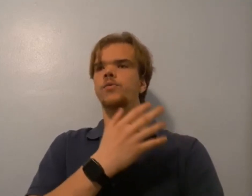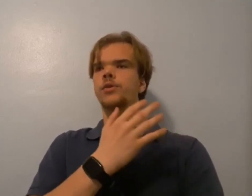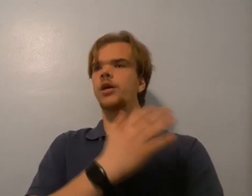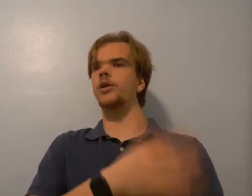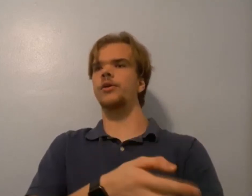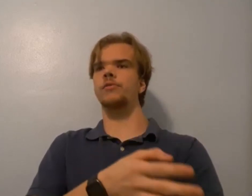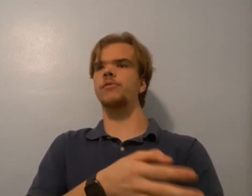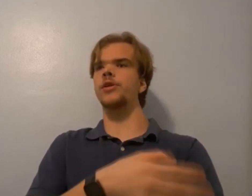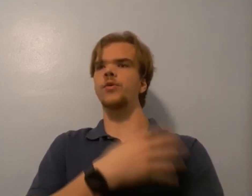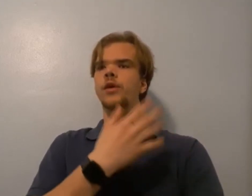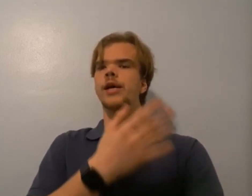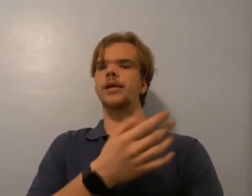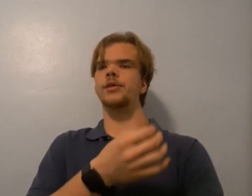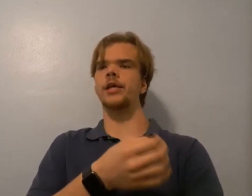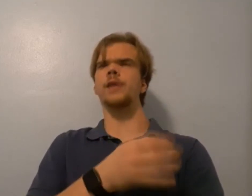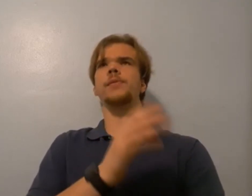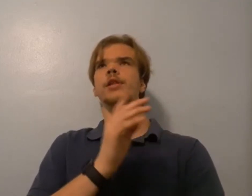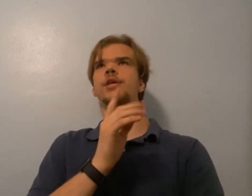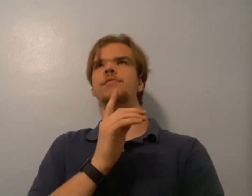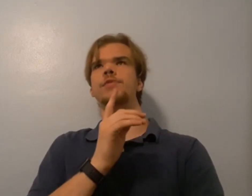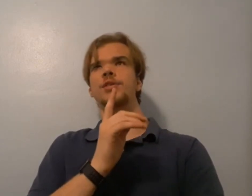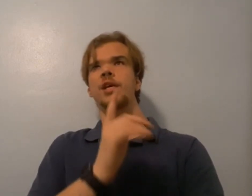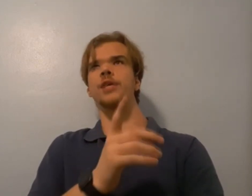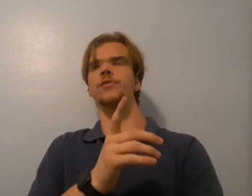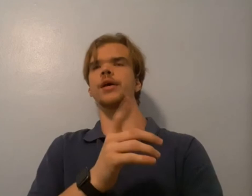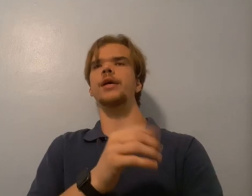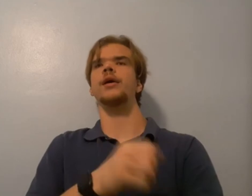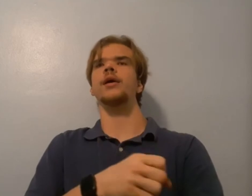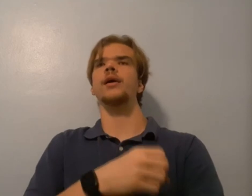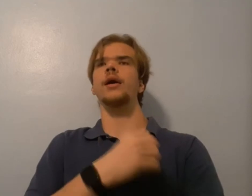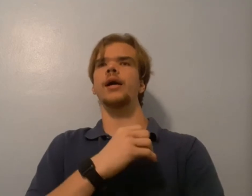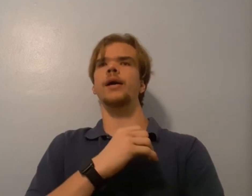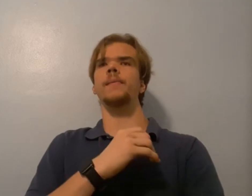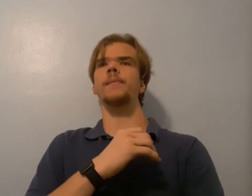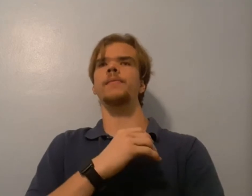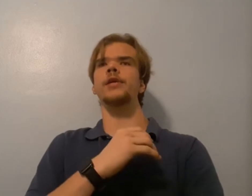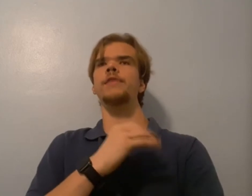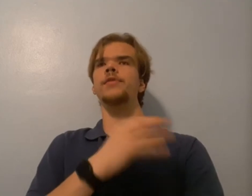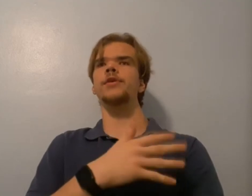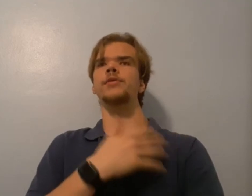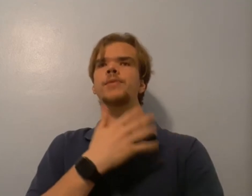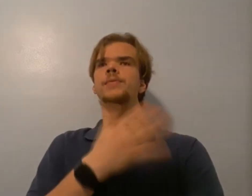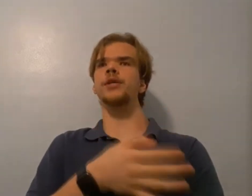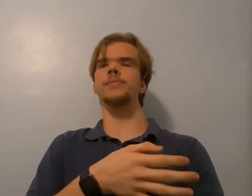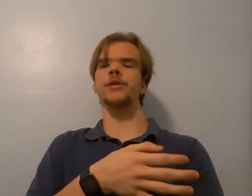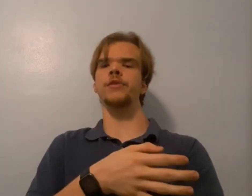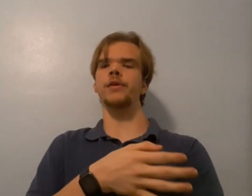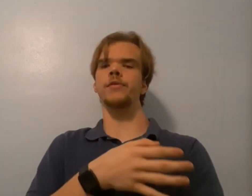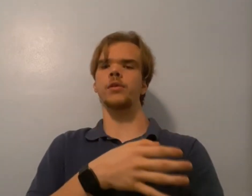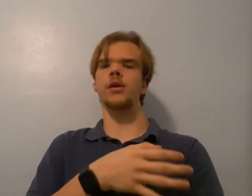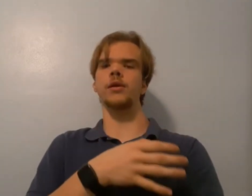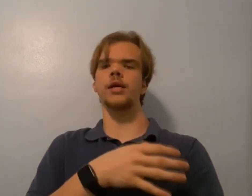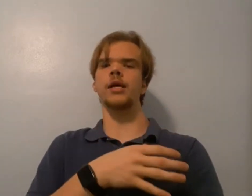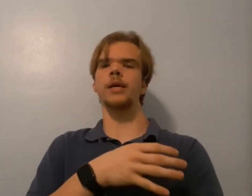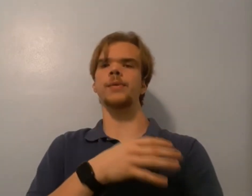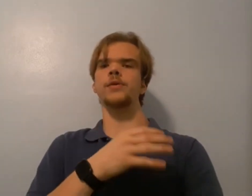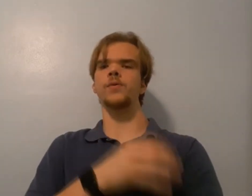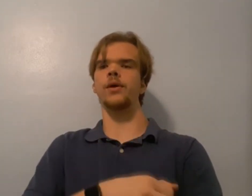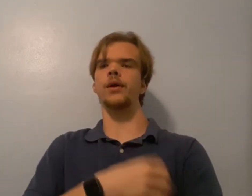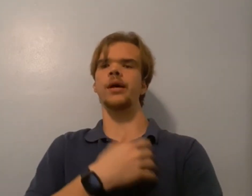with other newer acts, like I believe Johnny Ray, um, definitely some people that had been around for a long time, as well